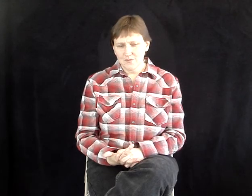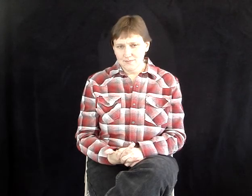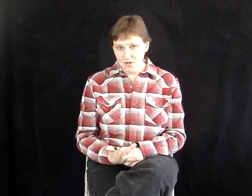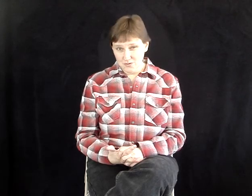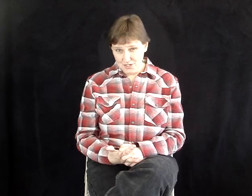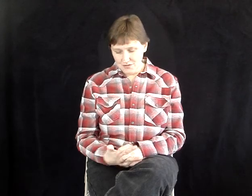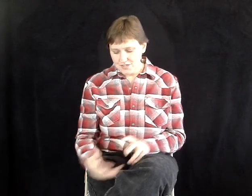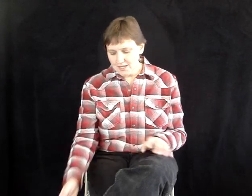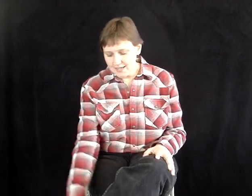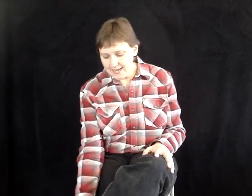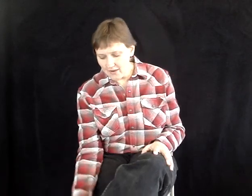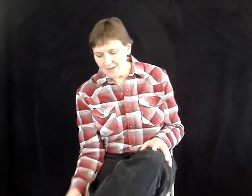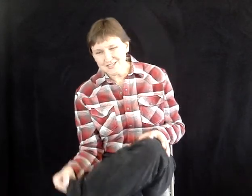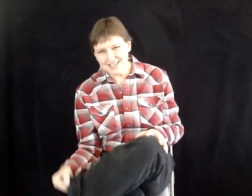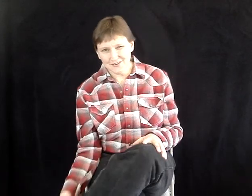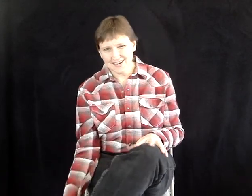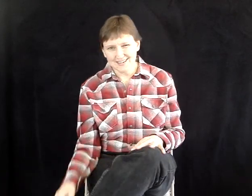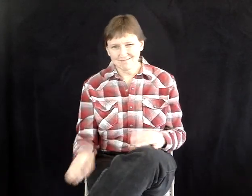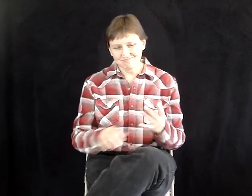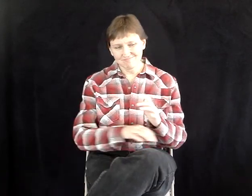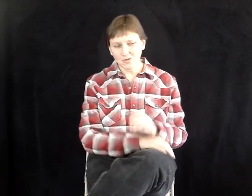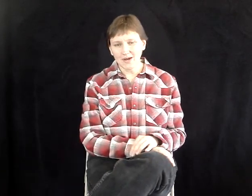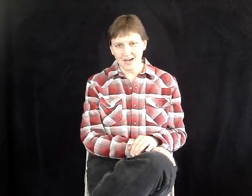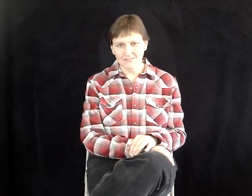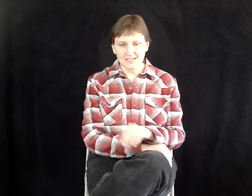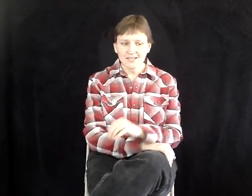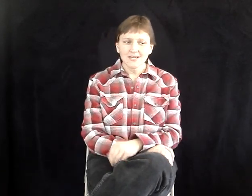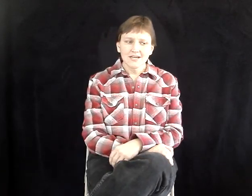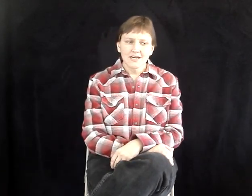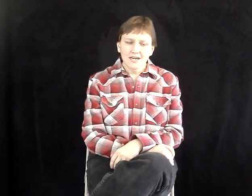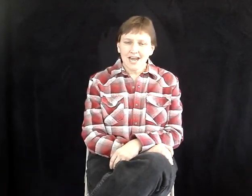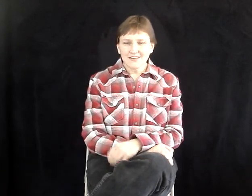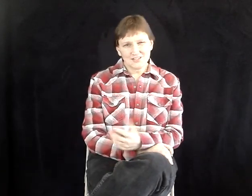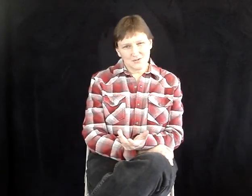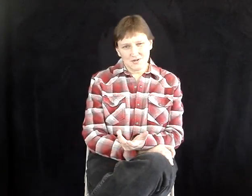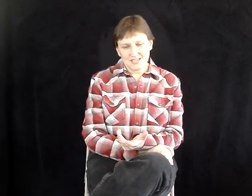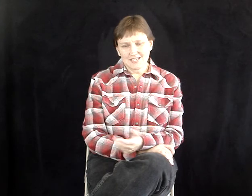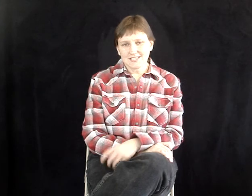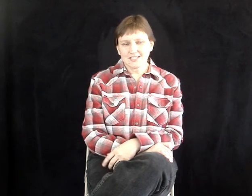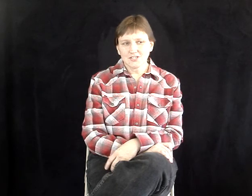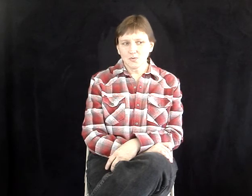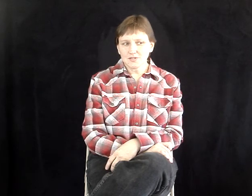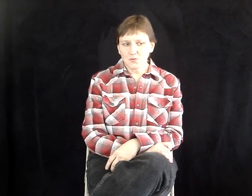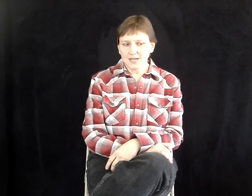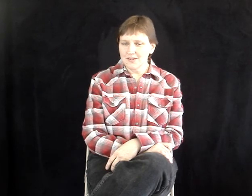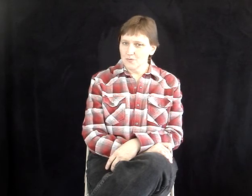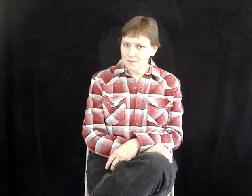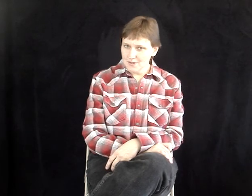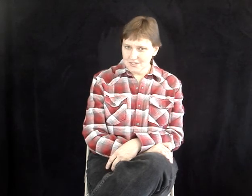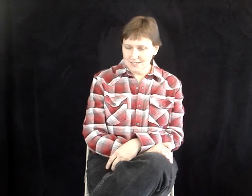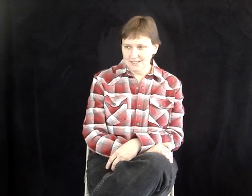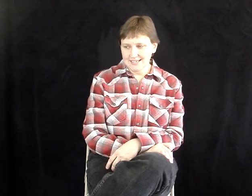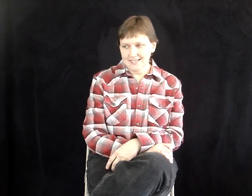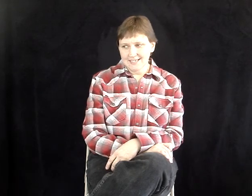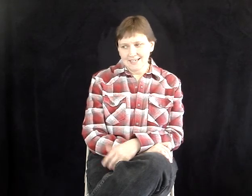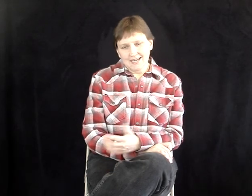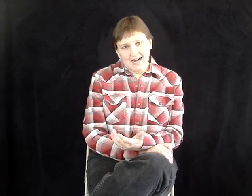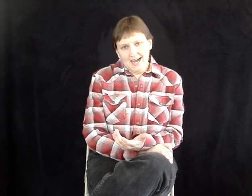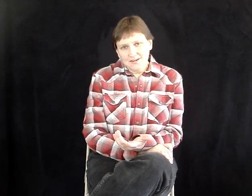rape drug was used. Now, I was hearing it quite often. Kind of ignored it, because the stories weren't getting real personal, and I didn't